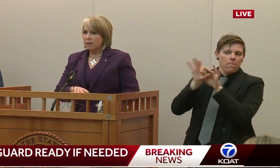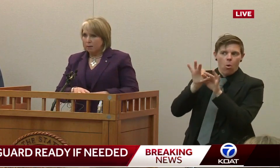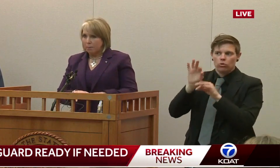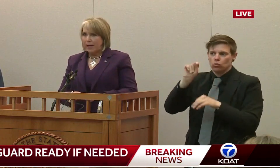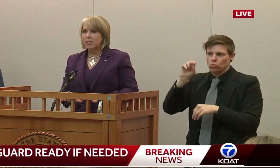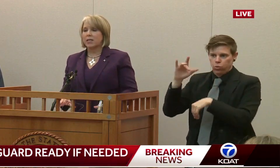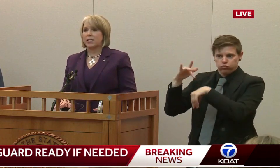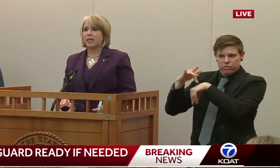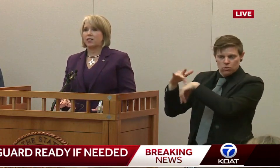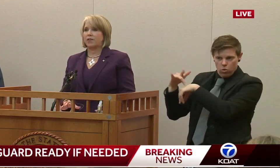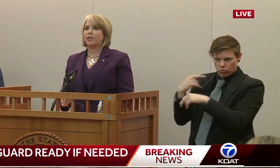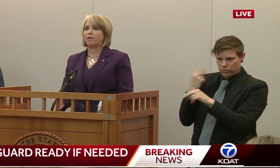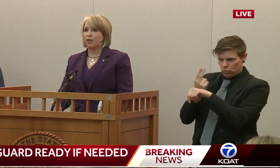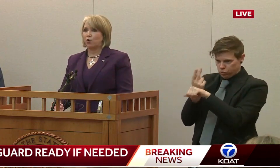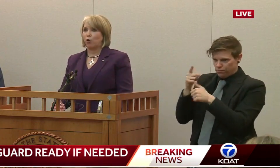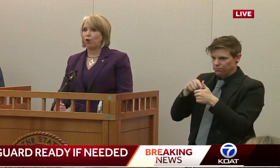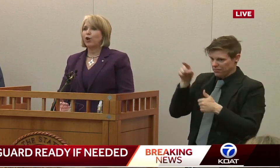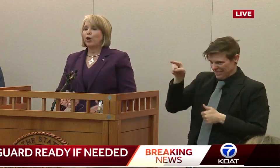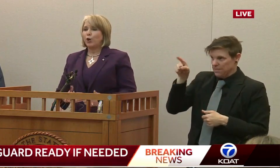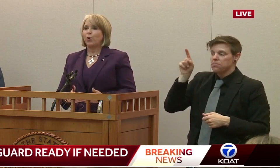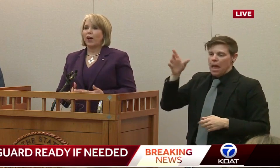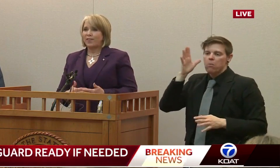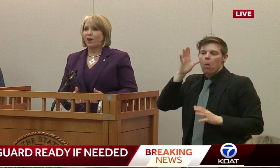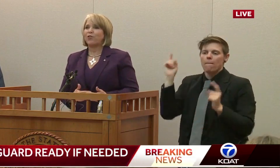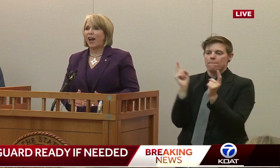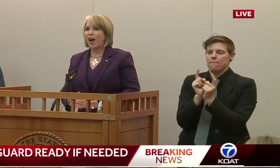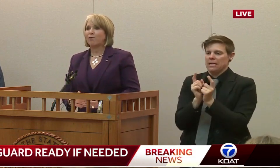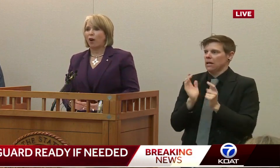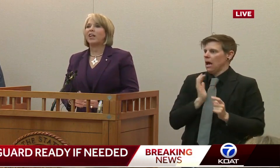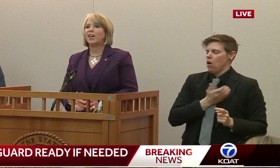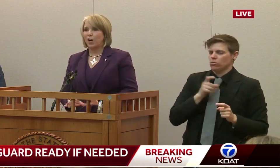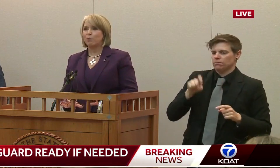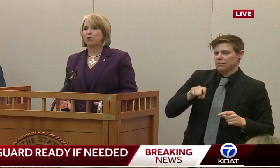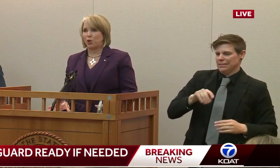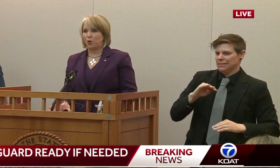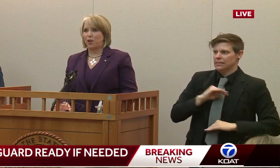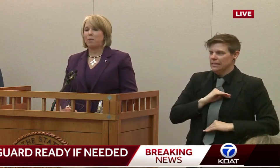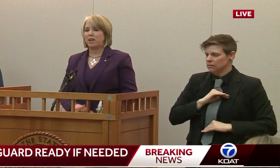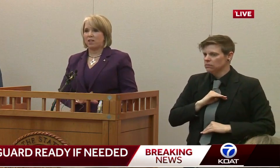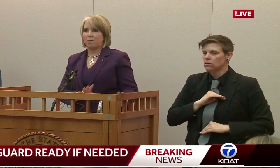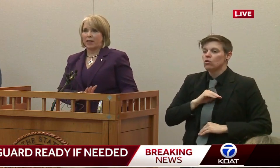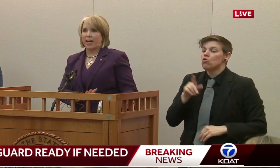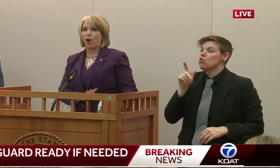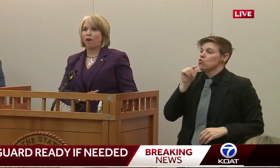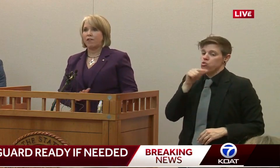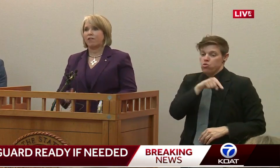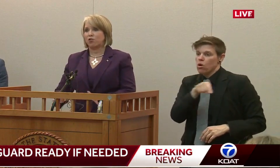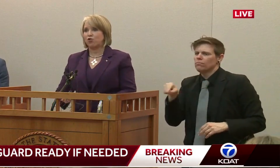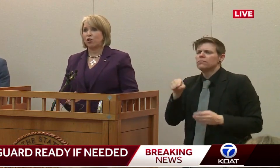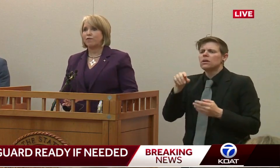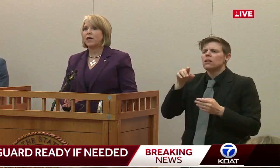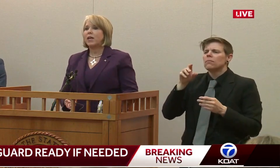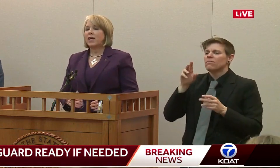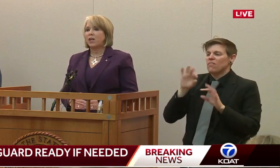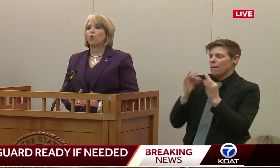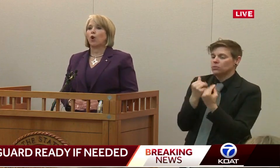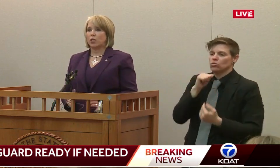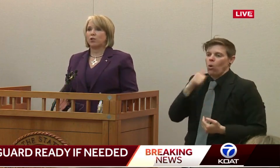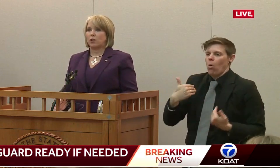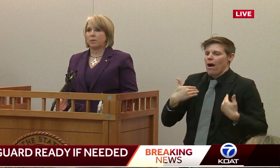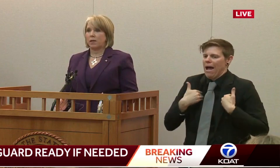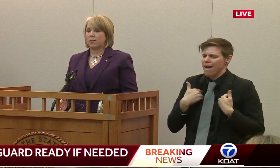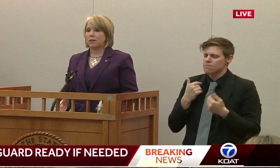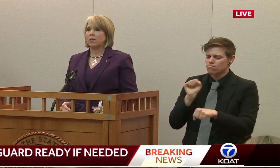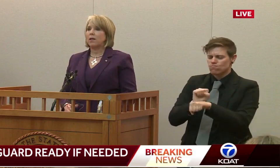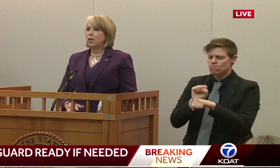to meet the basic needs of an individual who doesn't have right income security because they've been laid off and there's a shift in